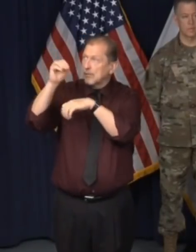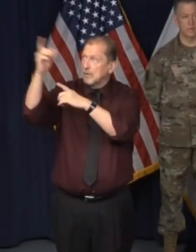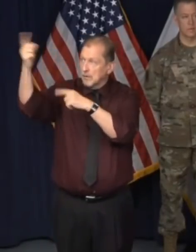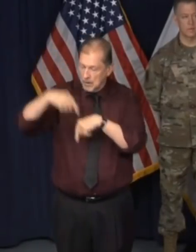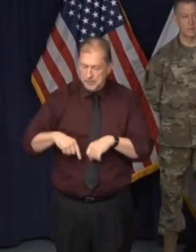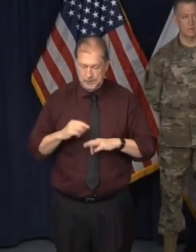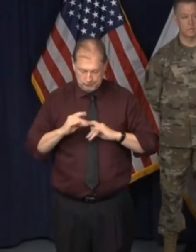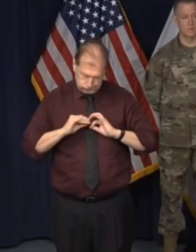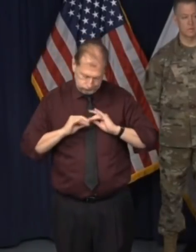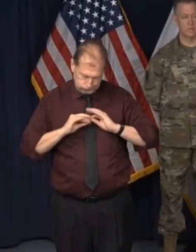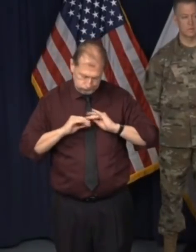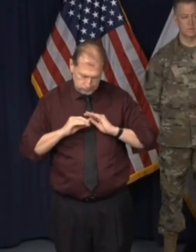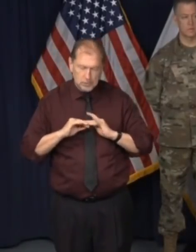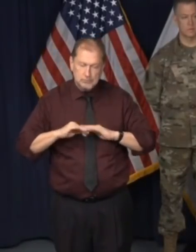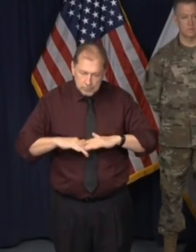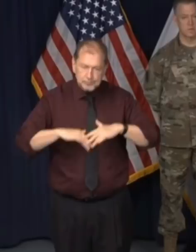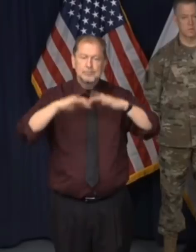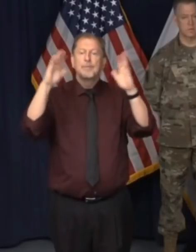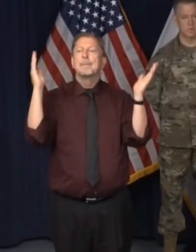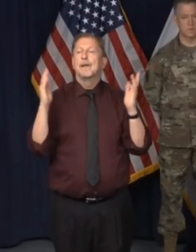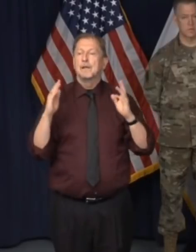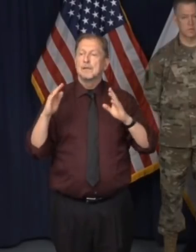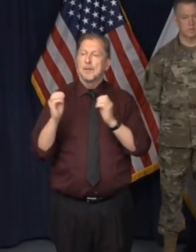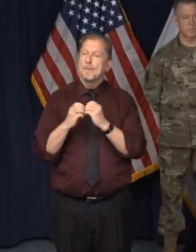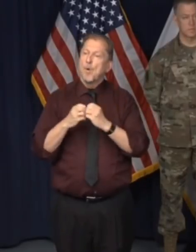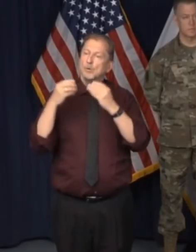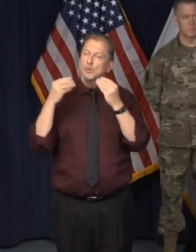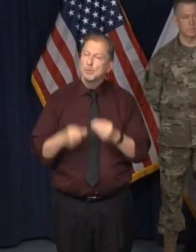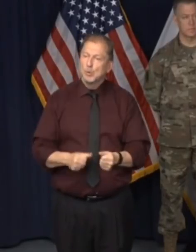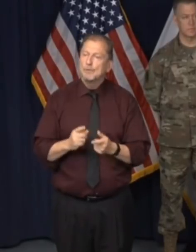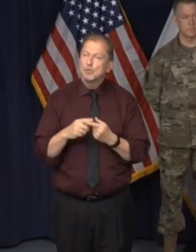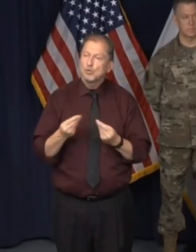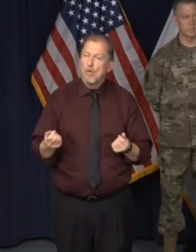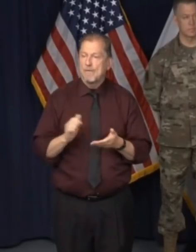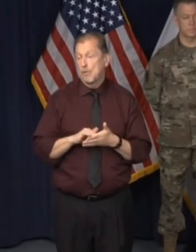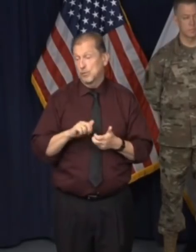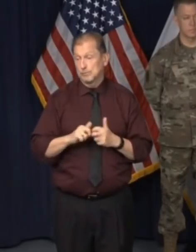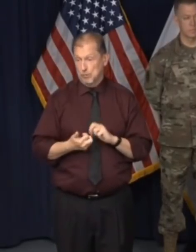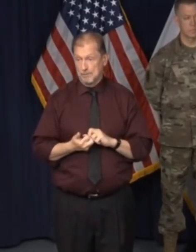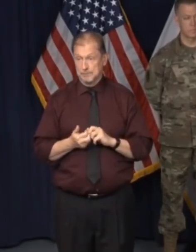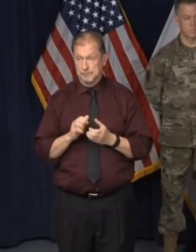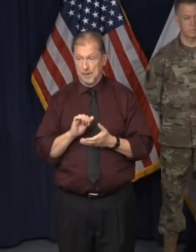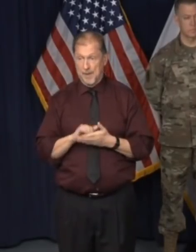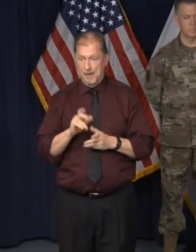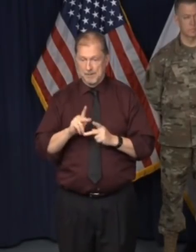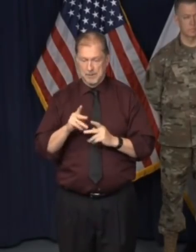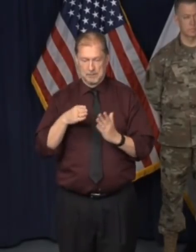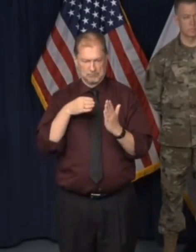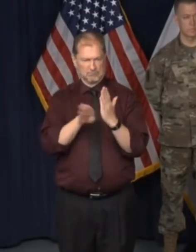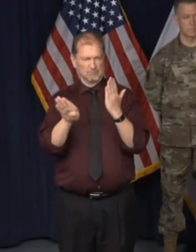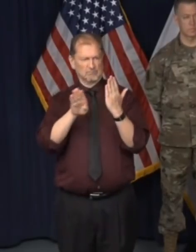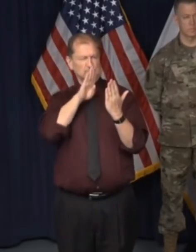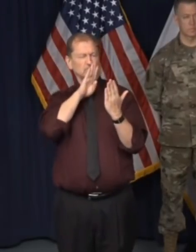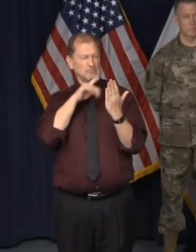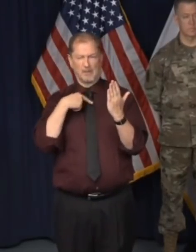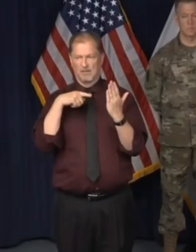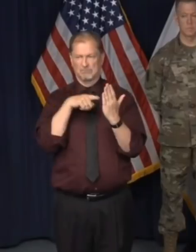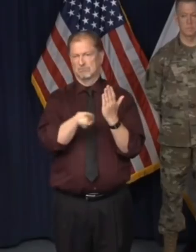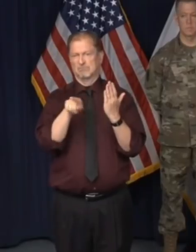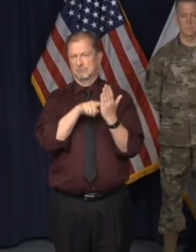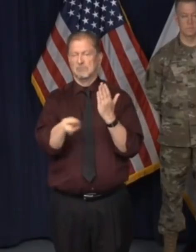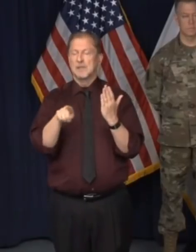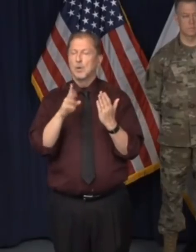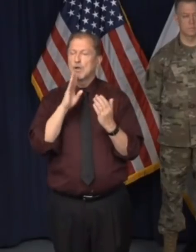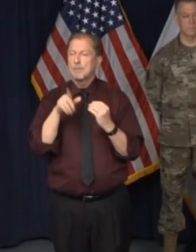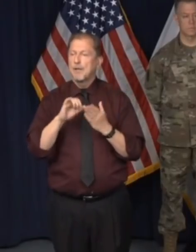know, attempting heartily to, to, you know, to address the challenge that people are having getting through. And I talked about that the other